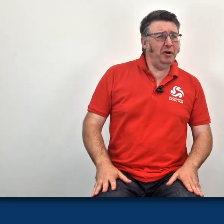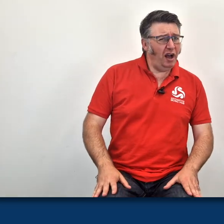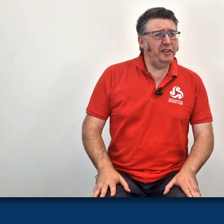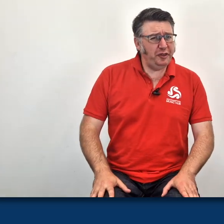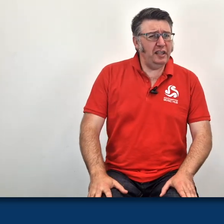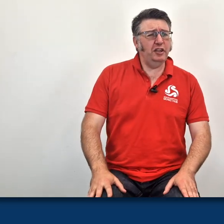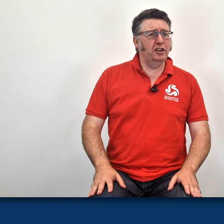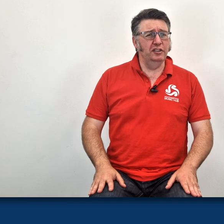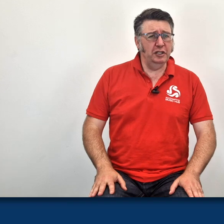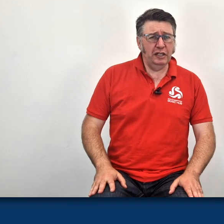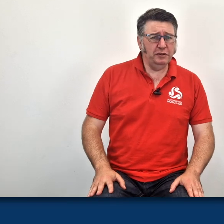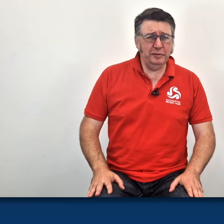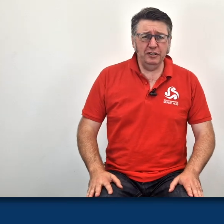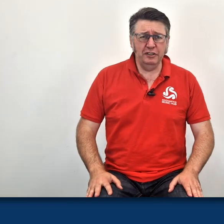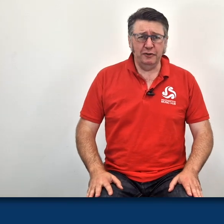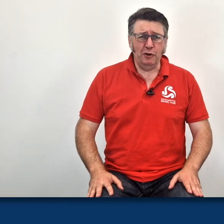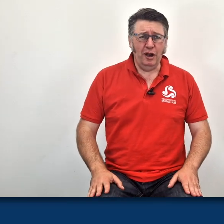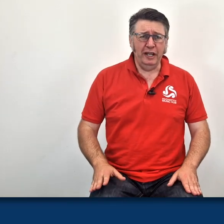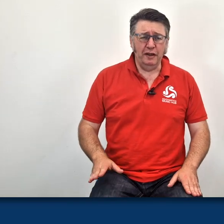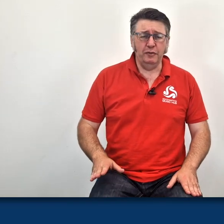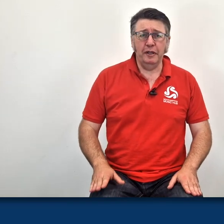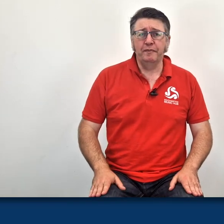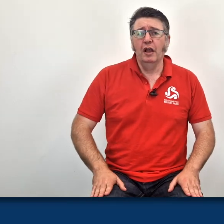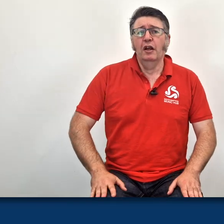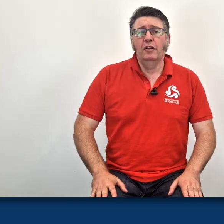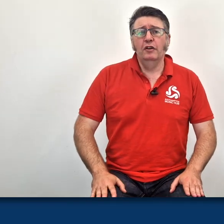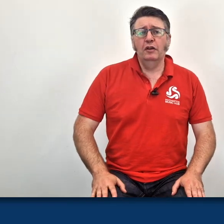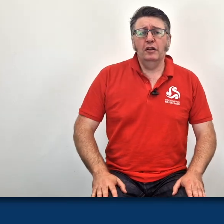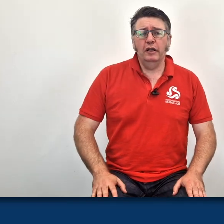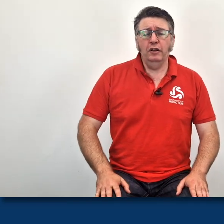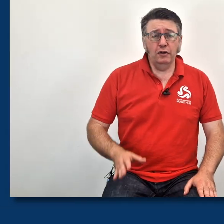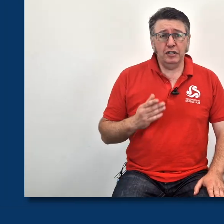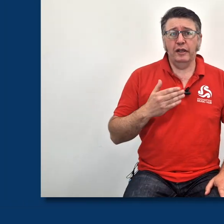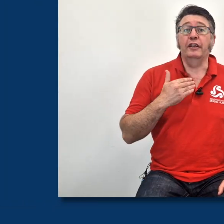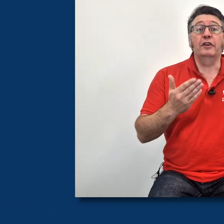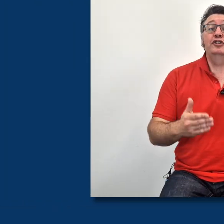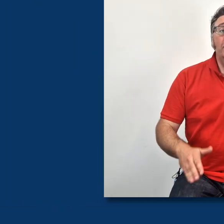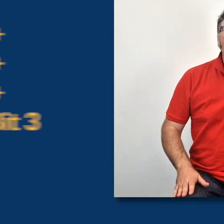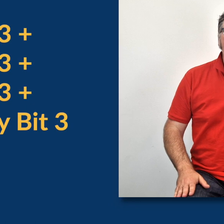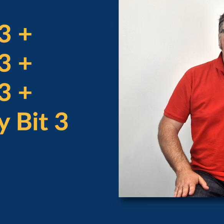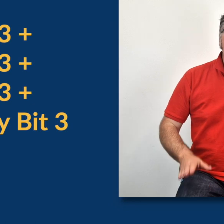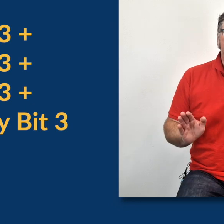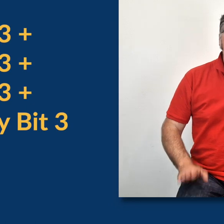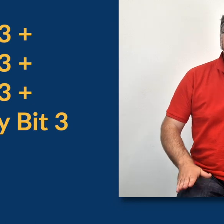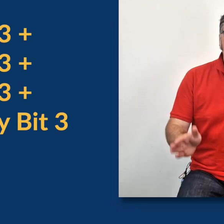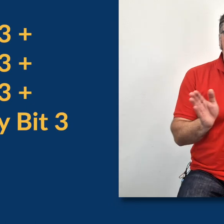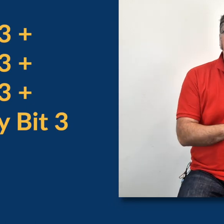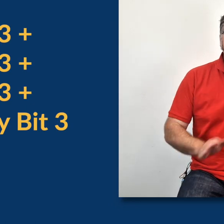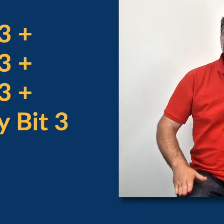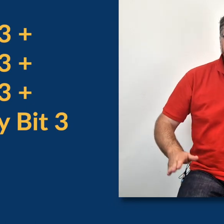week, but I think you can do it because we've been doing this for a while now, haven't we? It looks like this, I'll show you first.